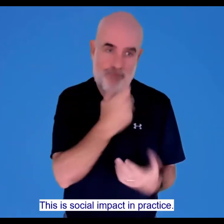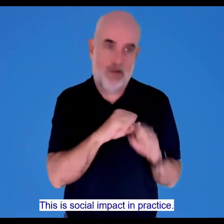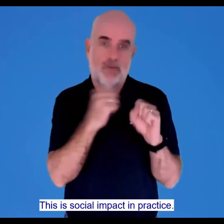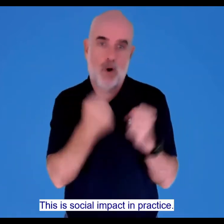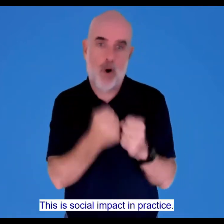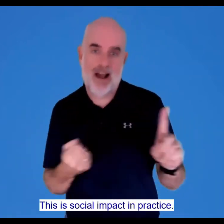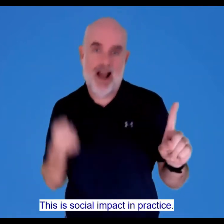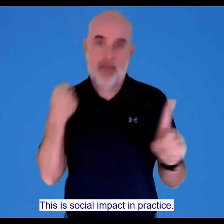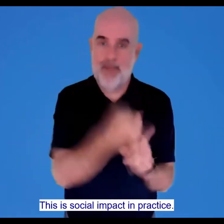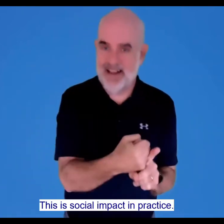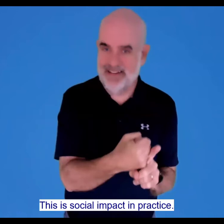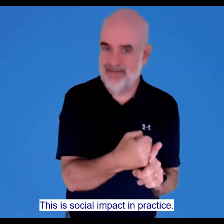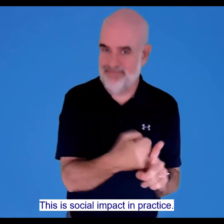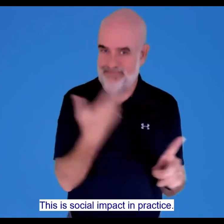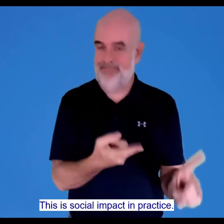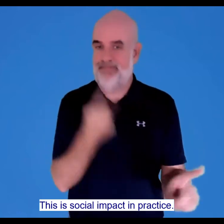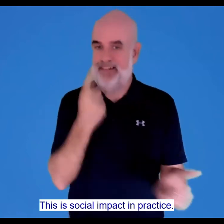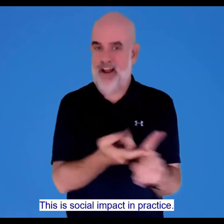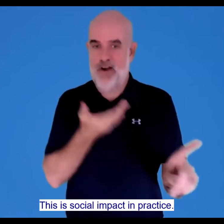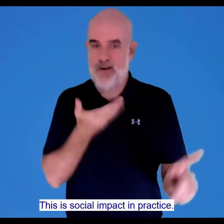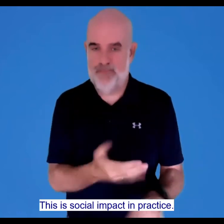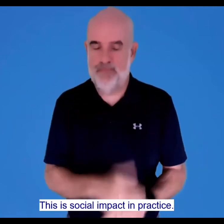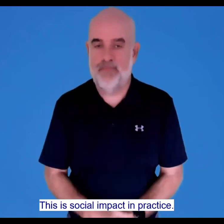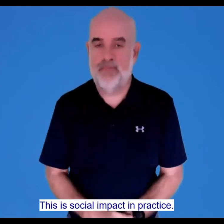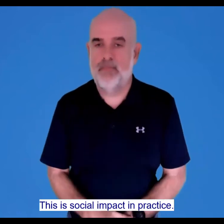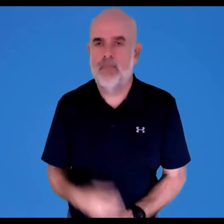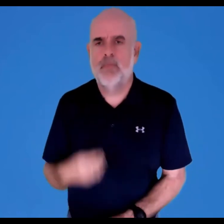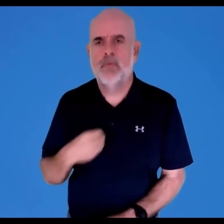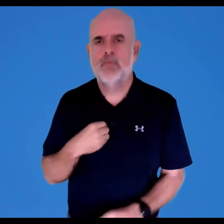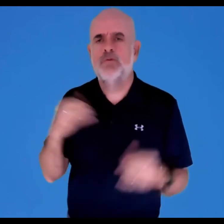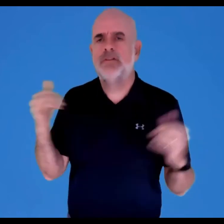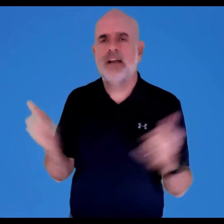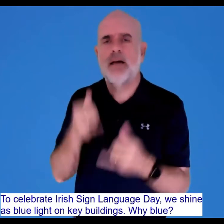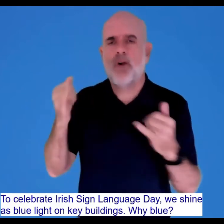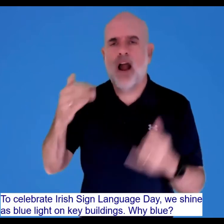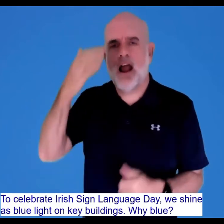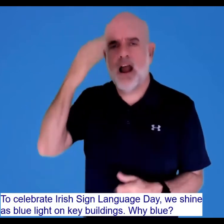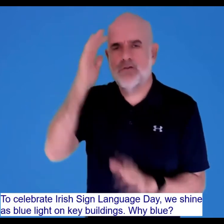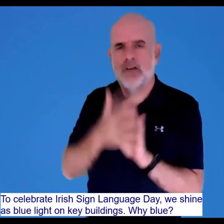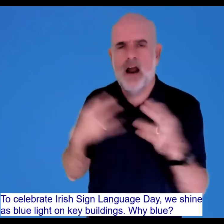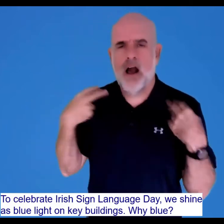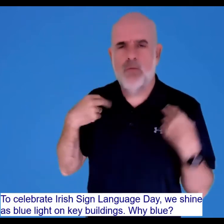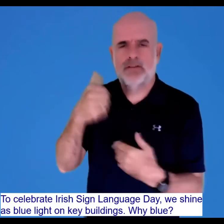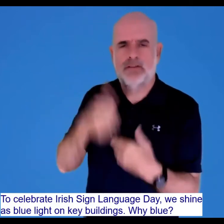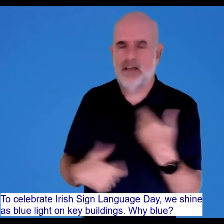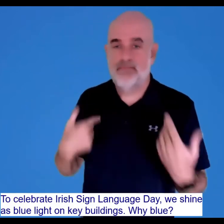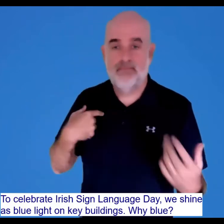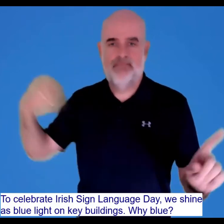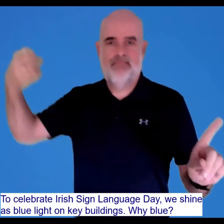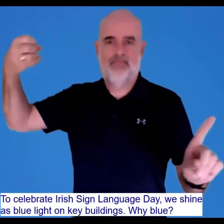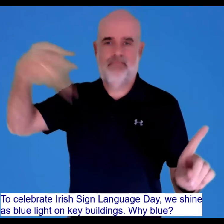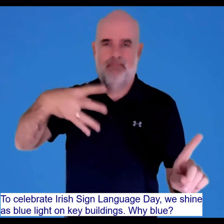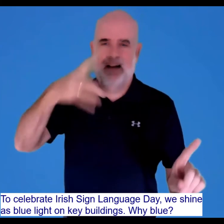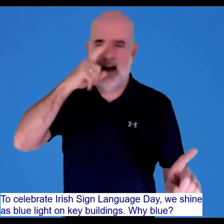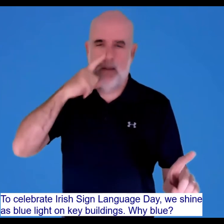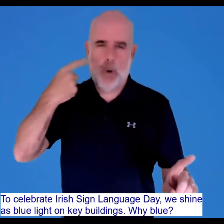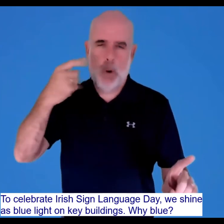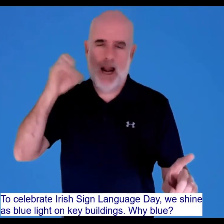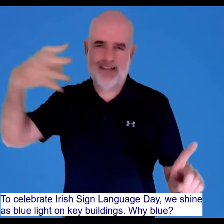possible. This is social impact in practice. To celebrate Irish Sign Language Day, we shine a